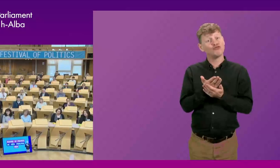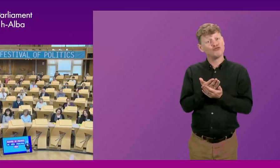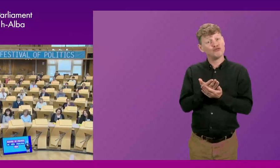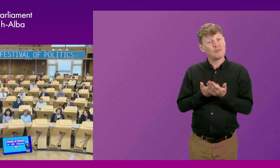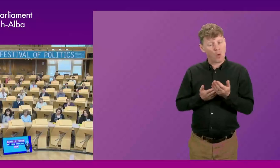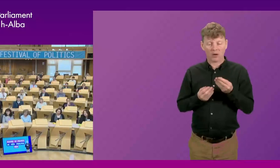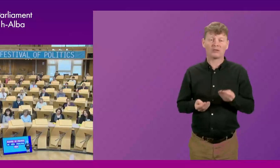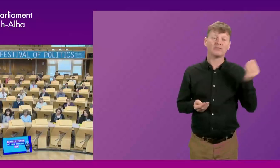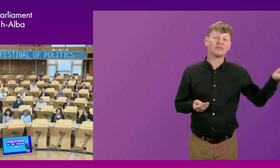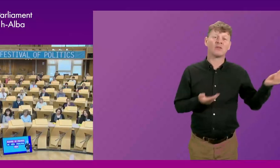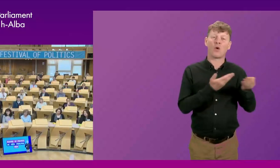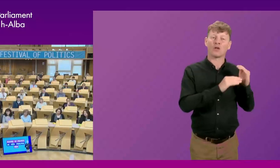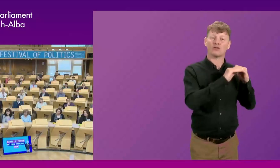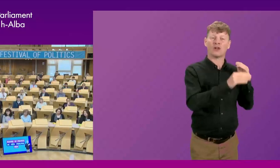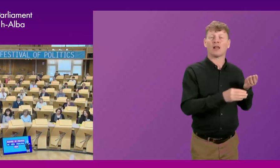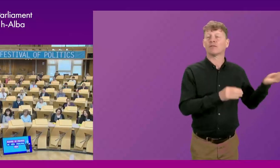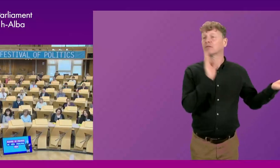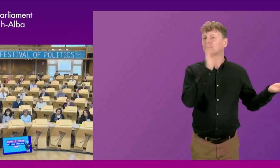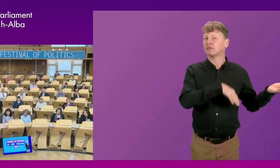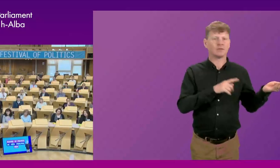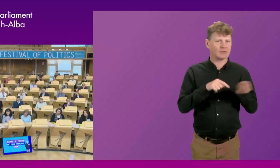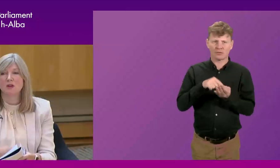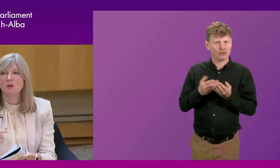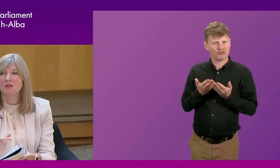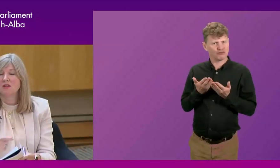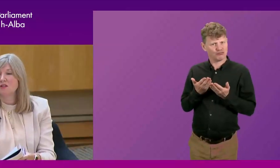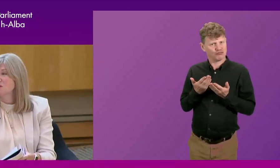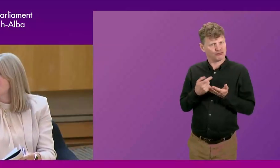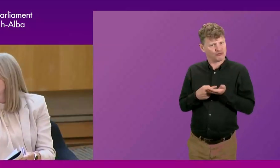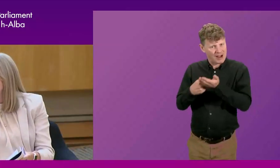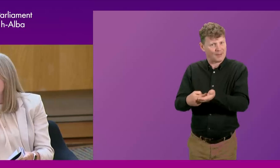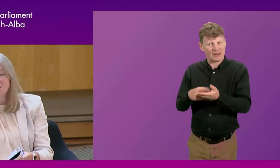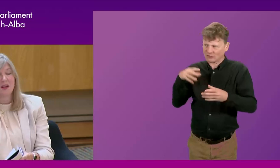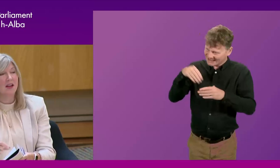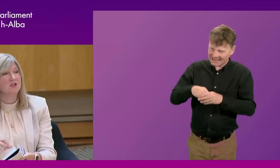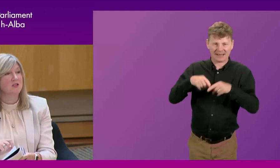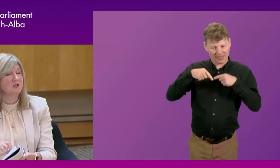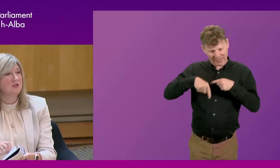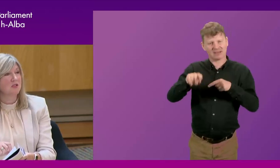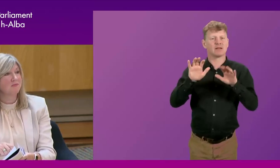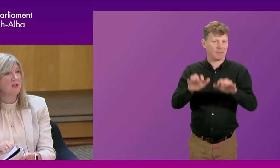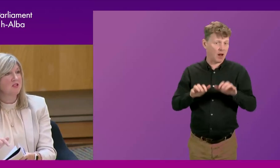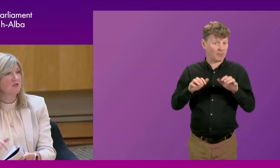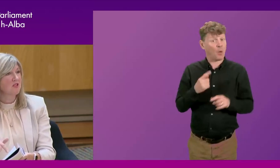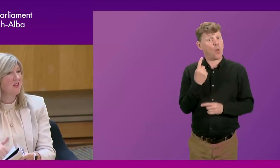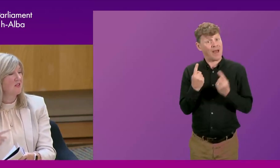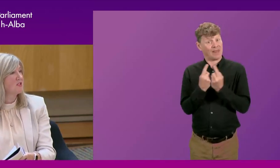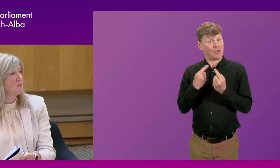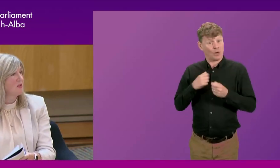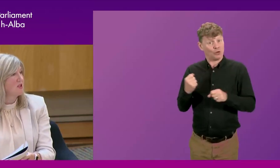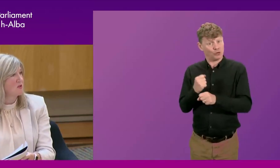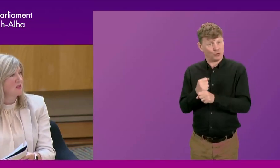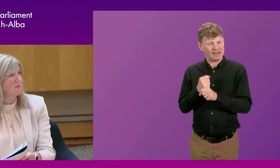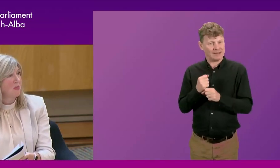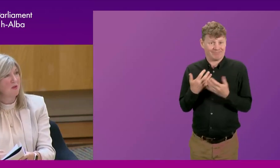recommendations are going to be part and parcel of the life of this parliament. And one of the things we're doing just now actually as a result is undertaking a